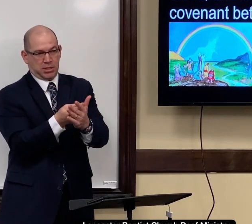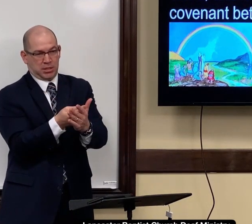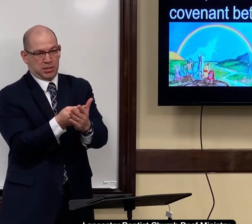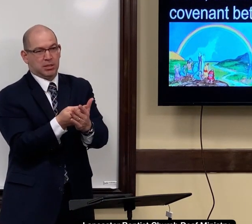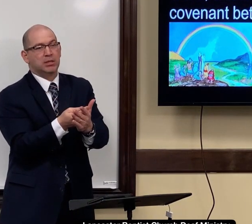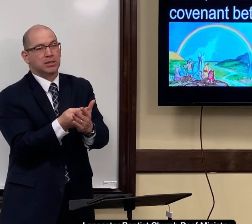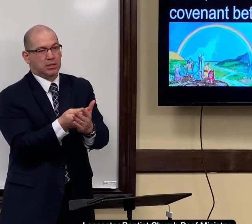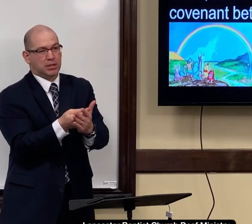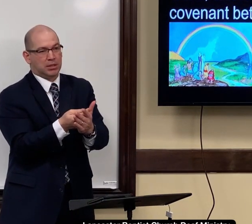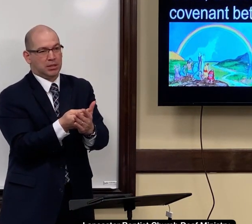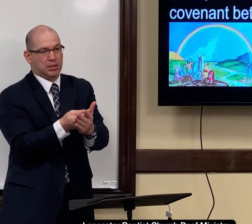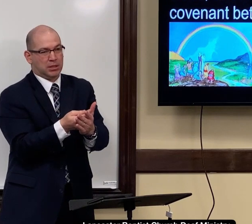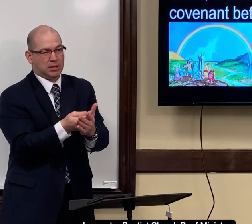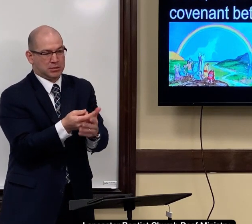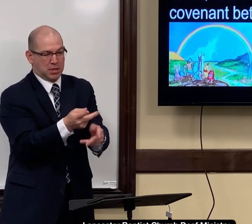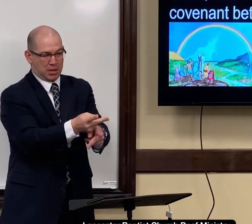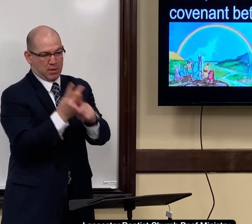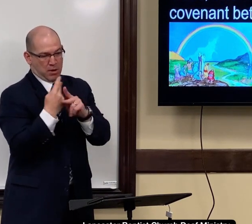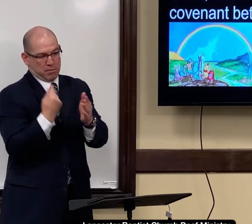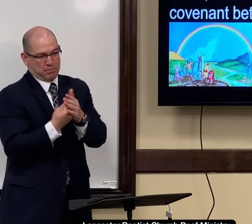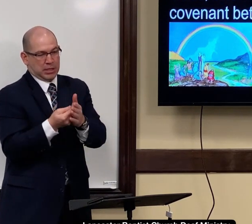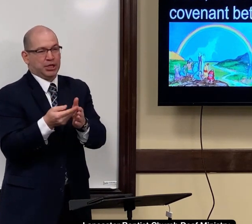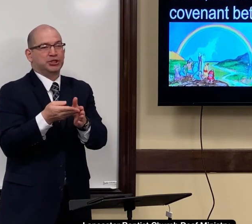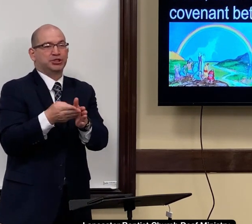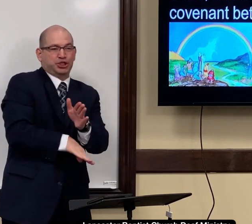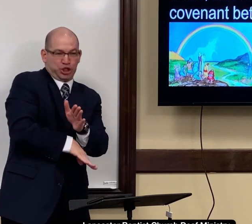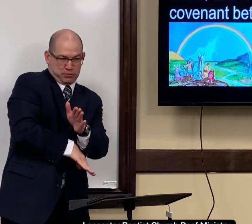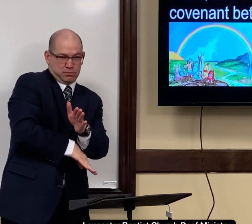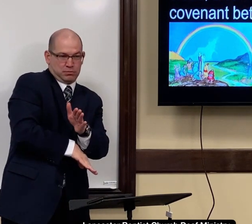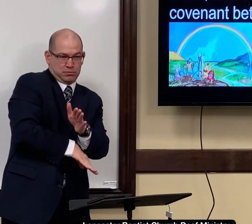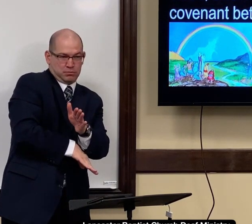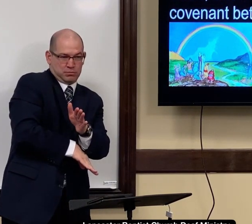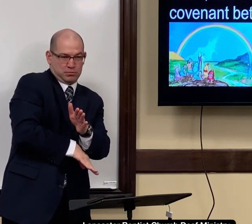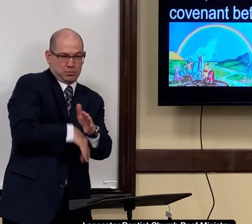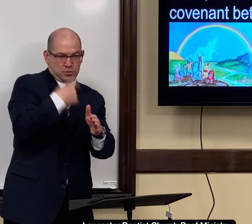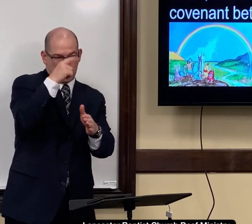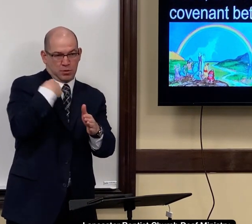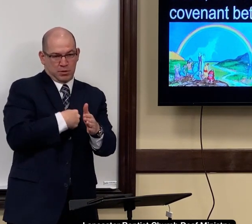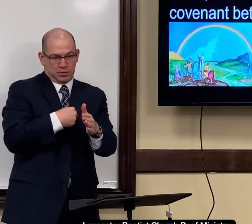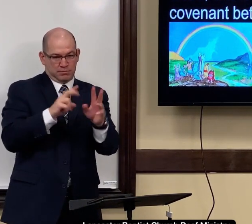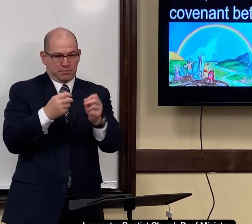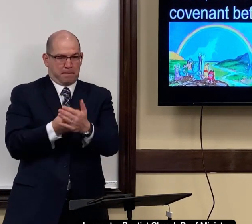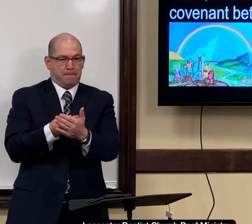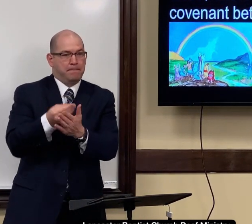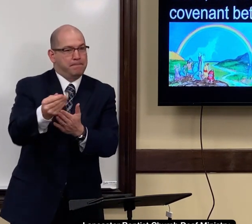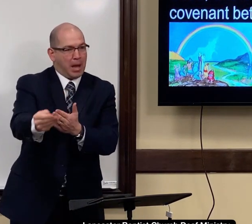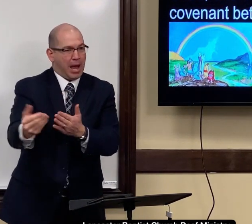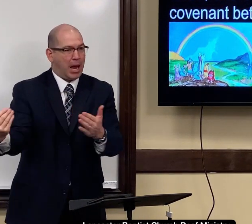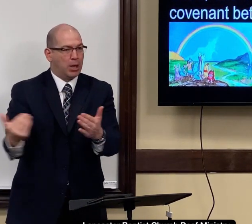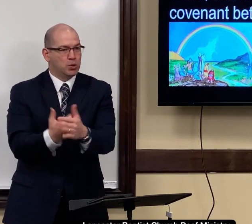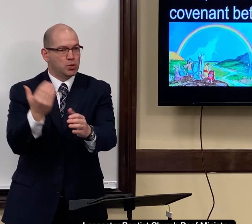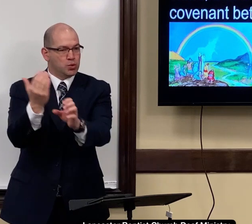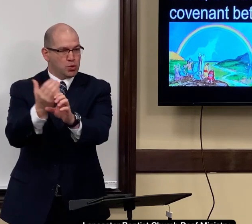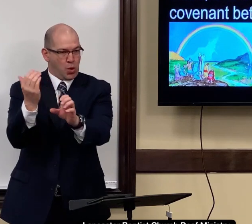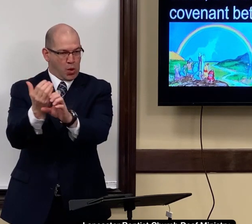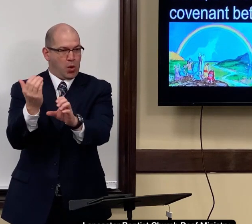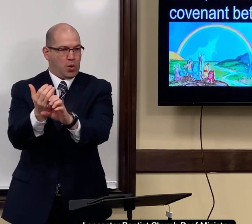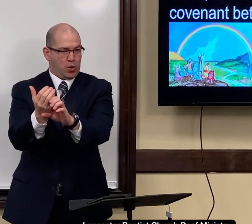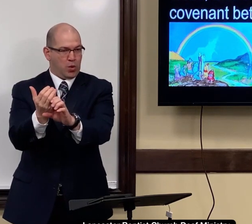money, right? The bank offered a cheap loan for us so that we could buy this new fancy